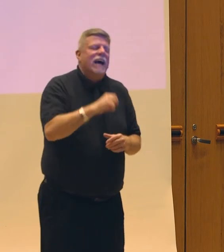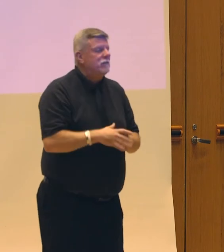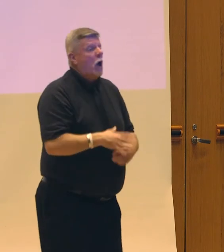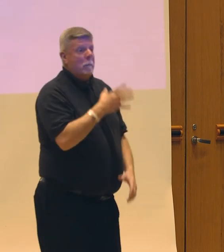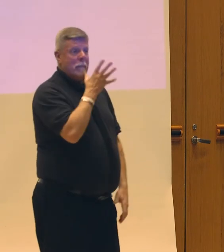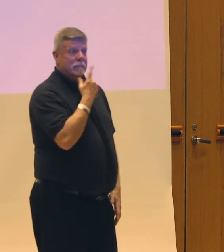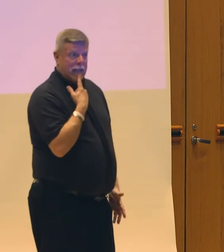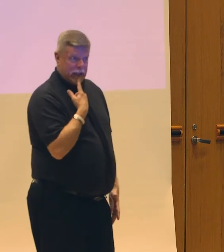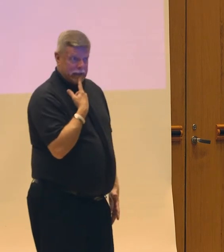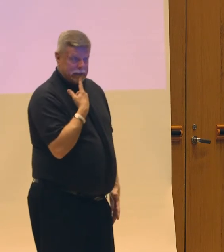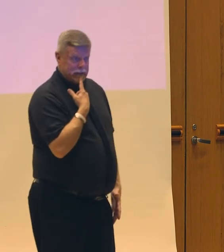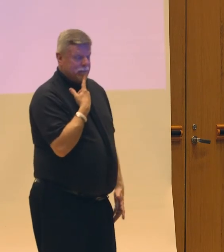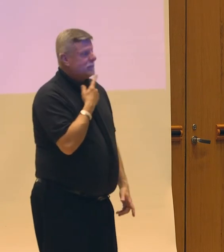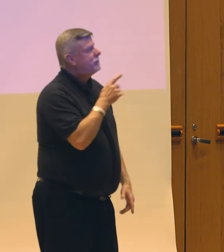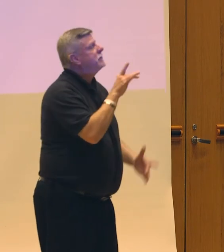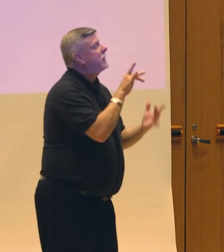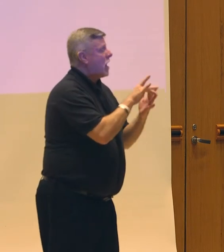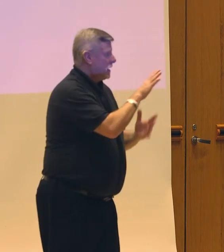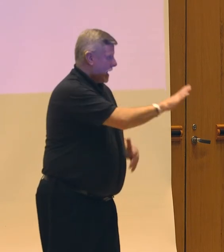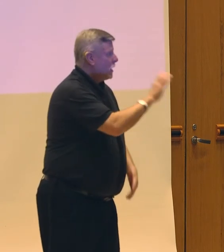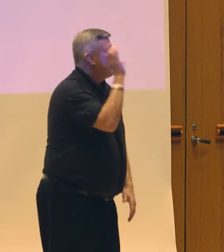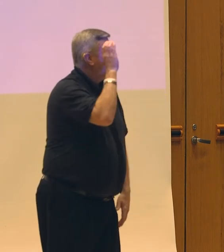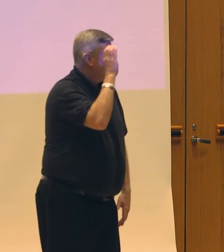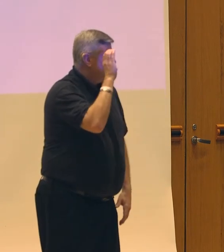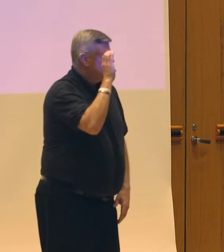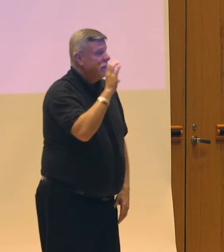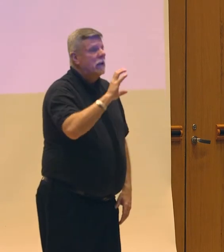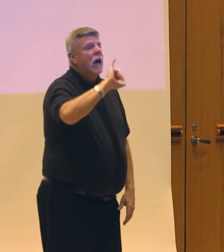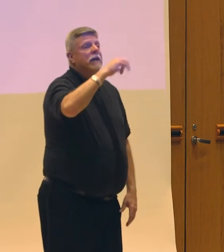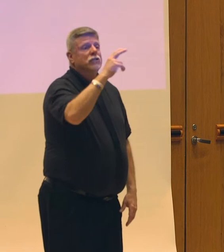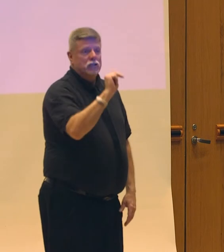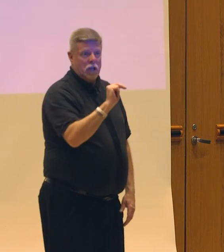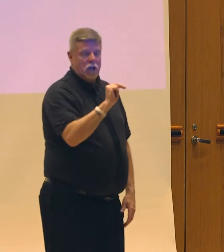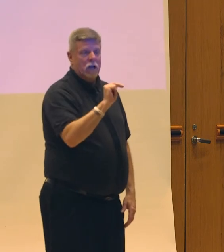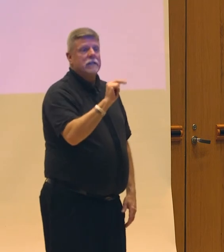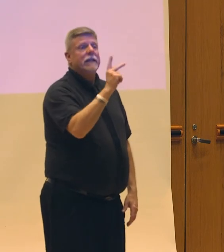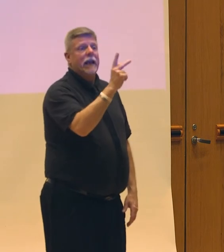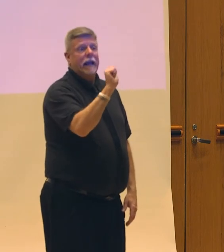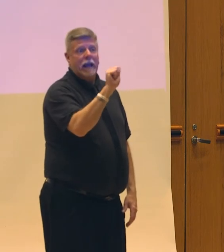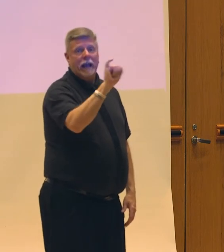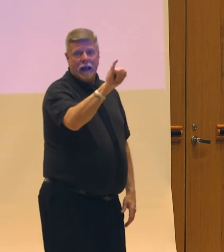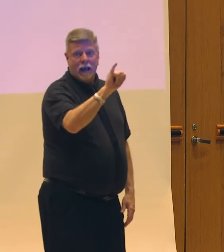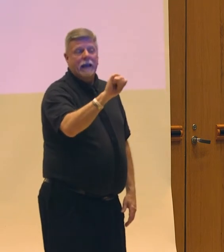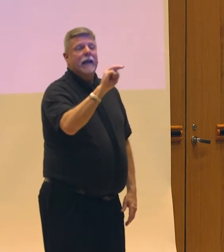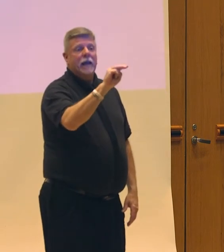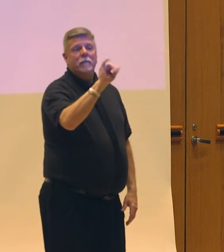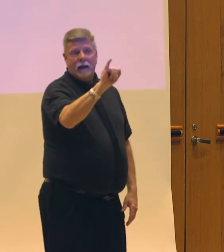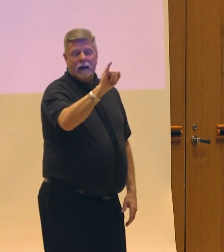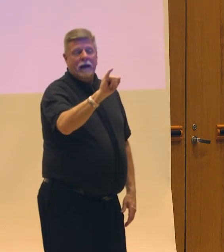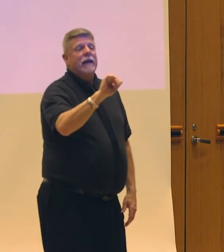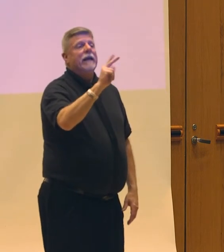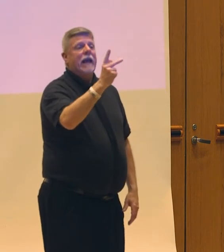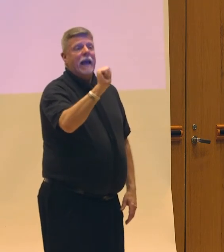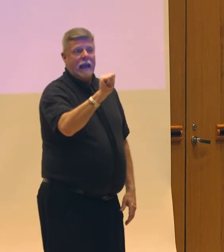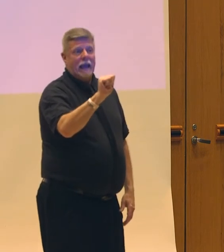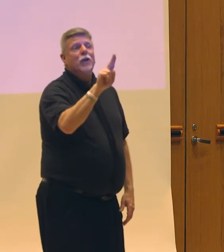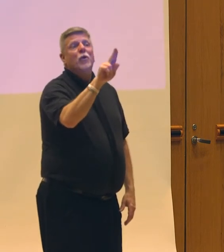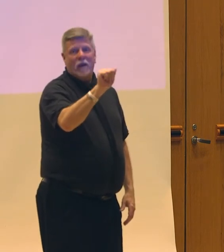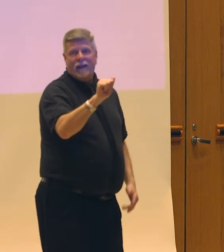without hesitation, your cousin. John Kaimikawa, K-A-I-M-I-K-A-U-A.